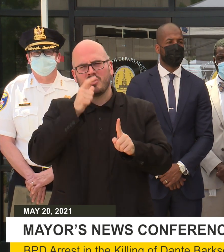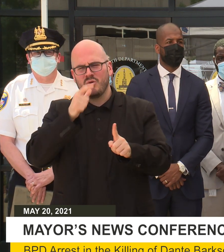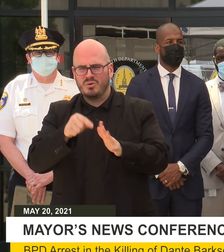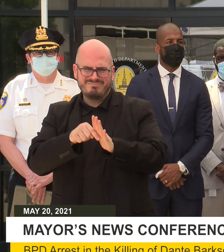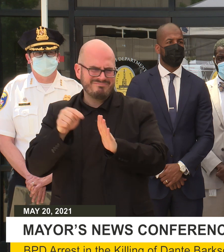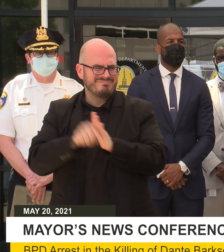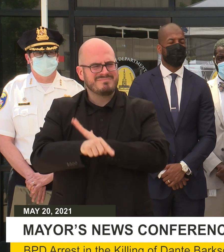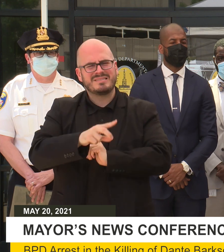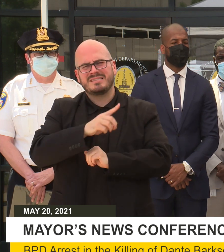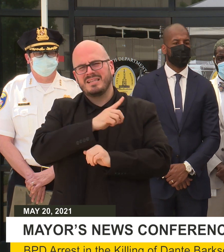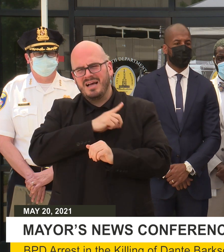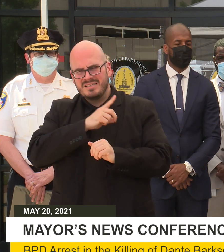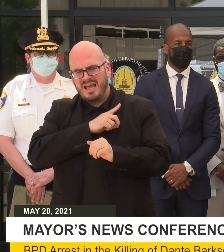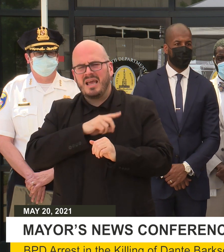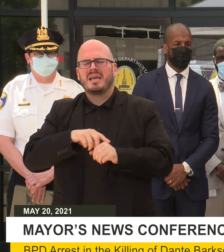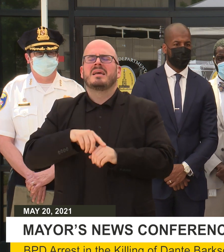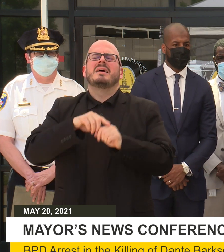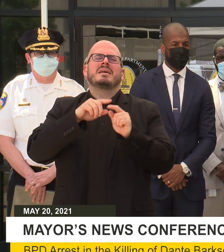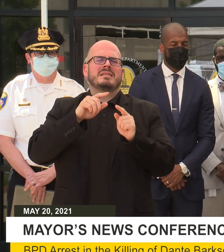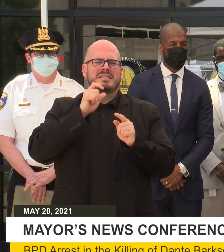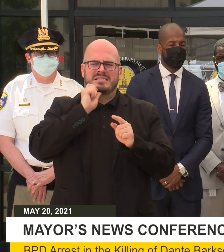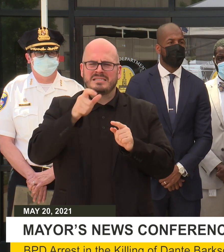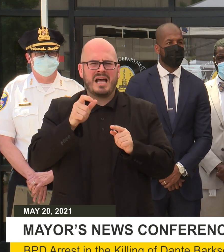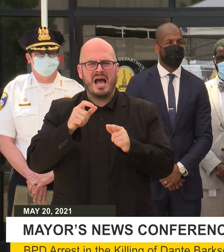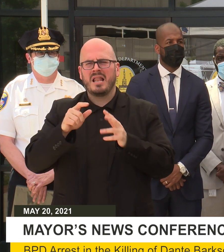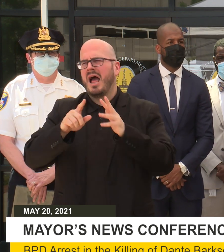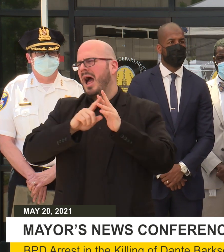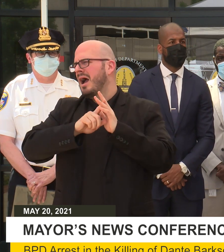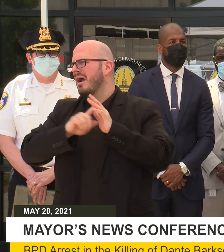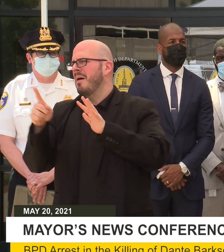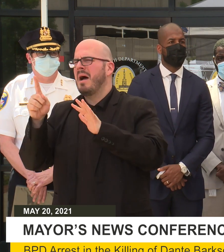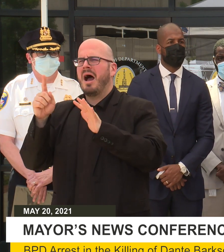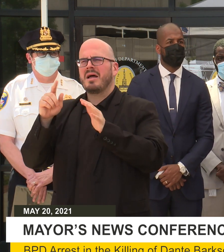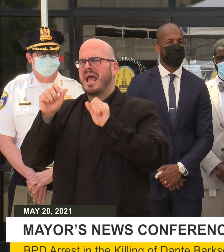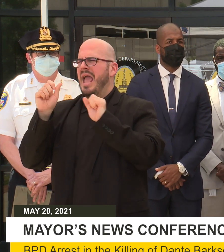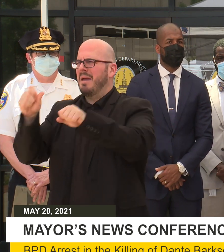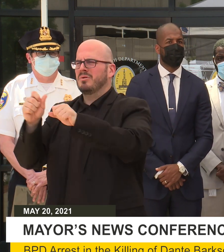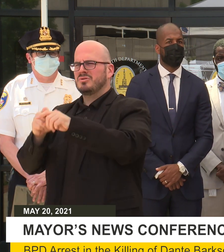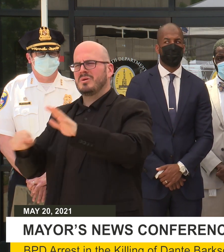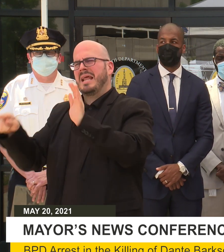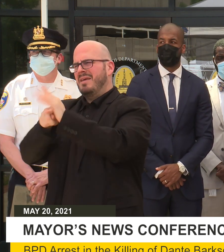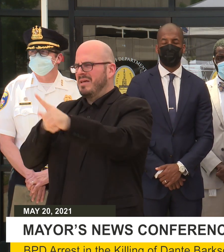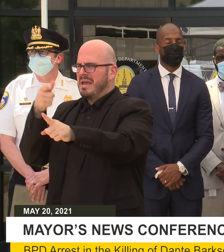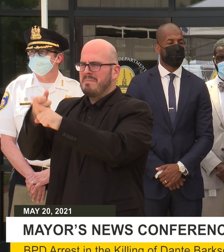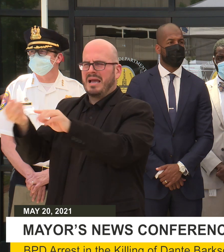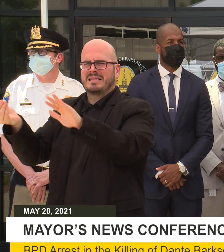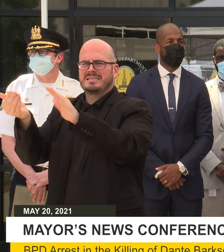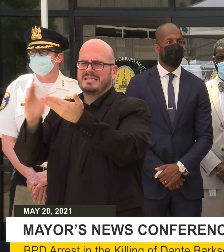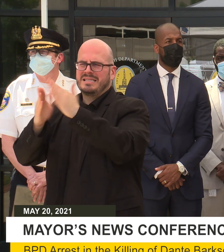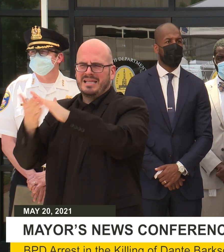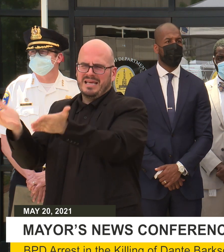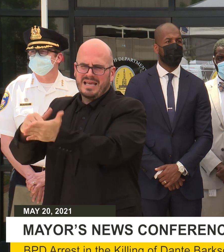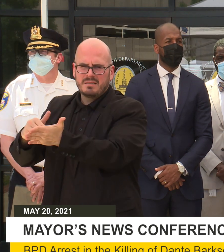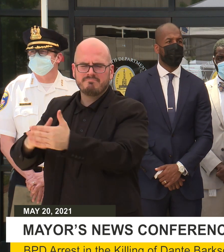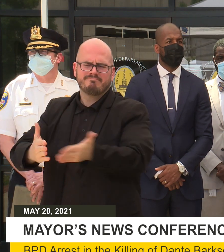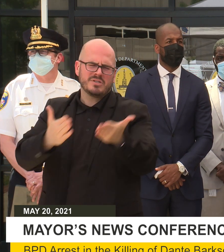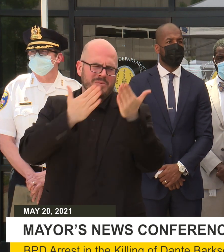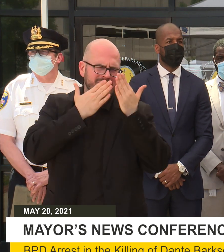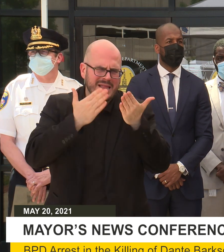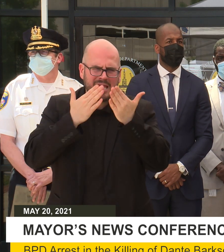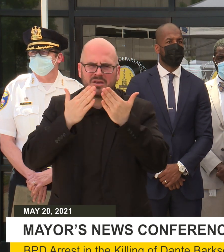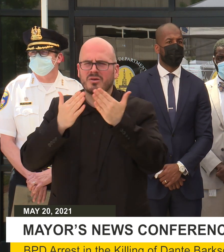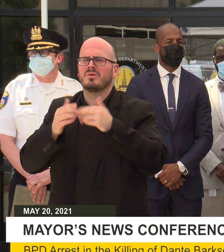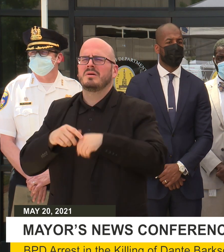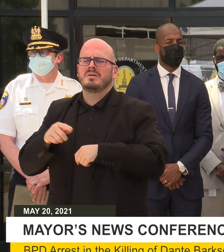of Dante Tate of Barksdale does not come out and able to impact our city even more. So again, thank you to the